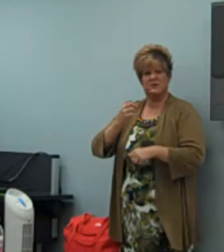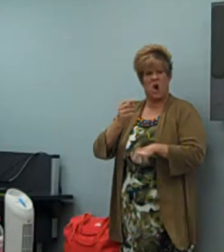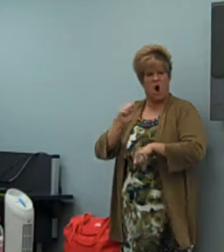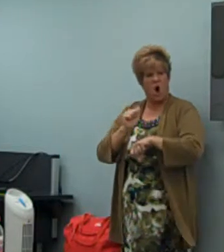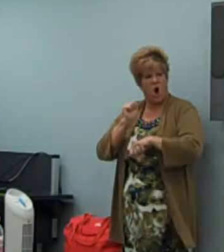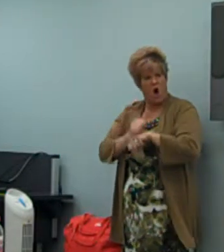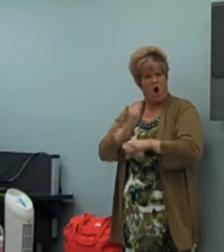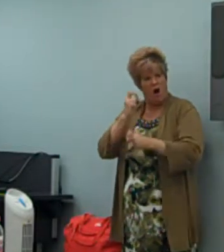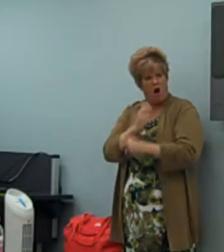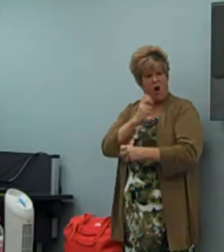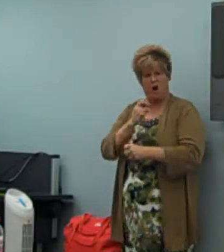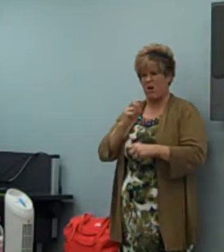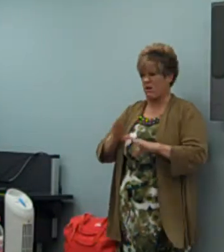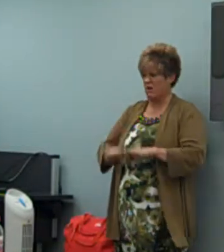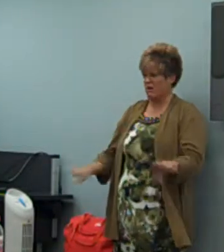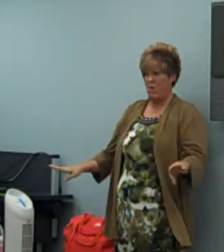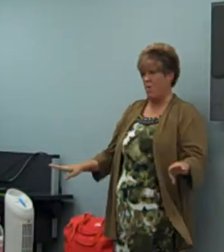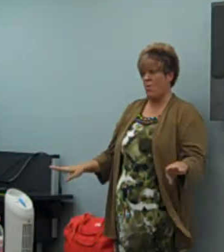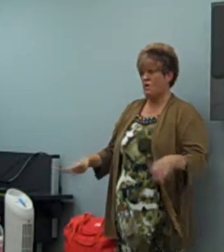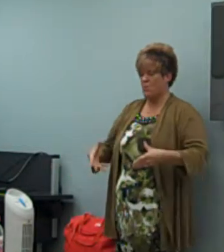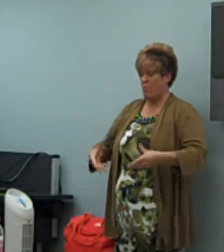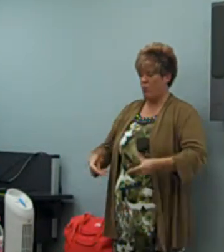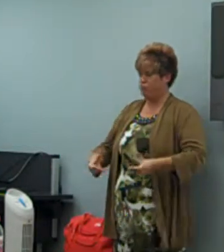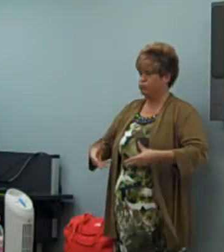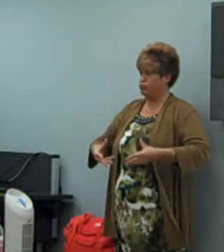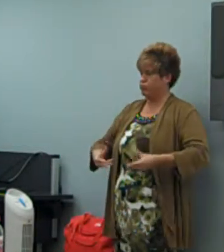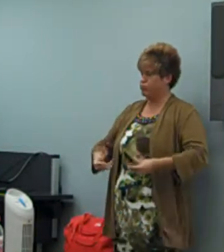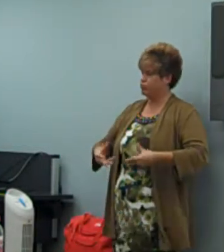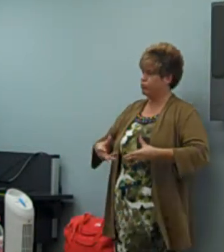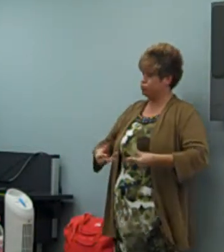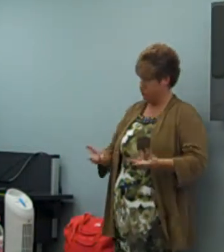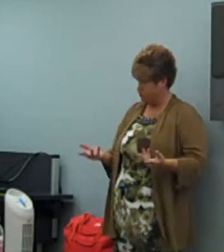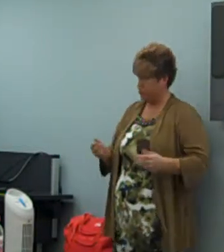standing on, like, hard ground for many hours. It's cushioned.